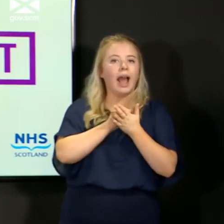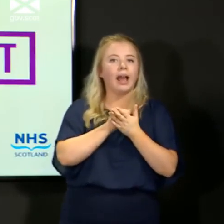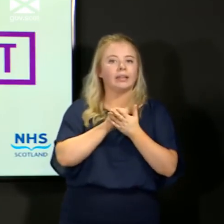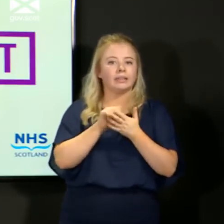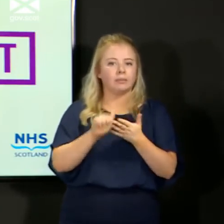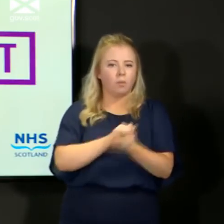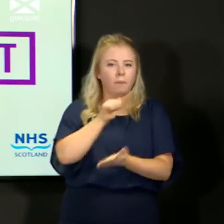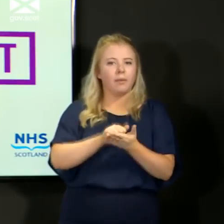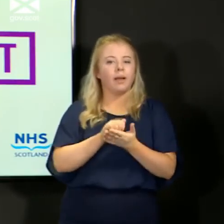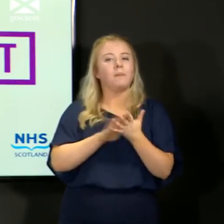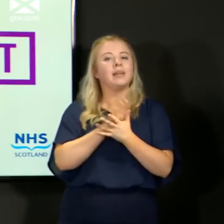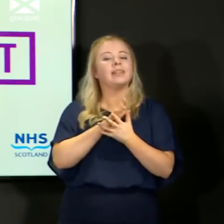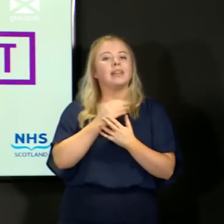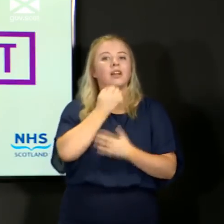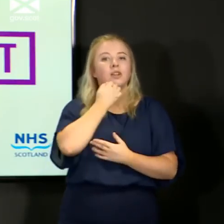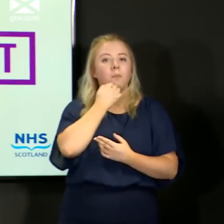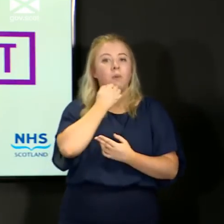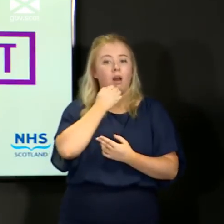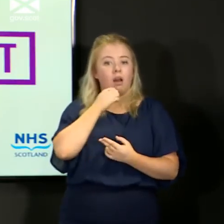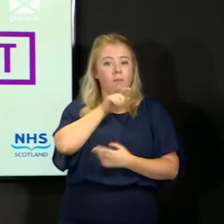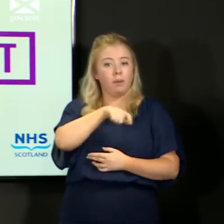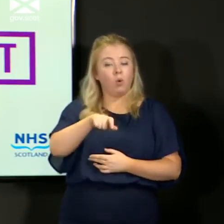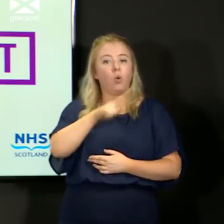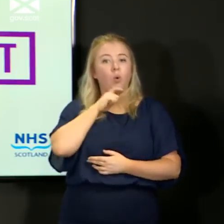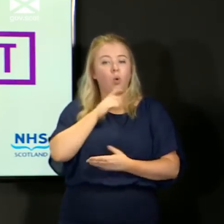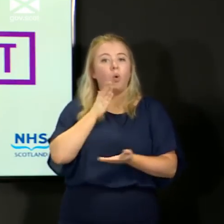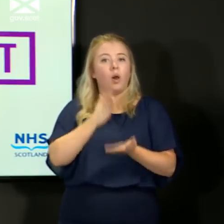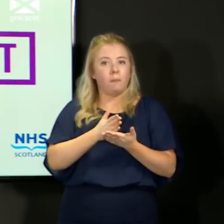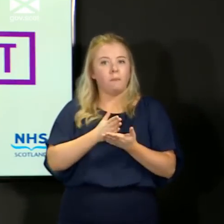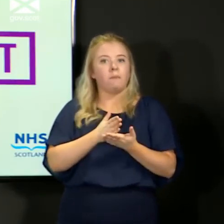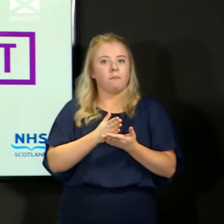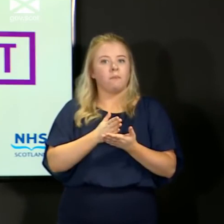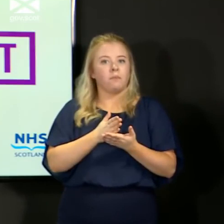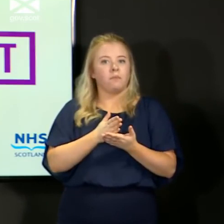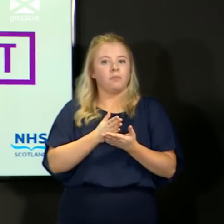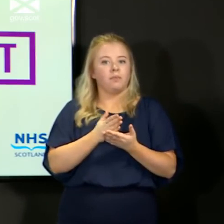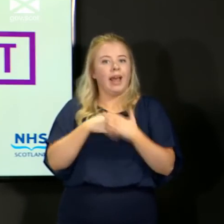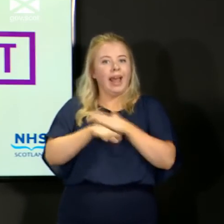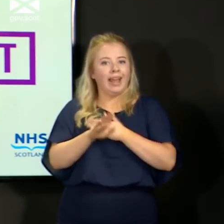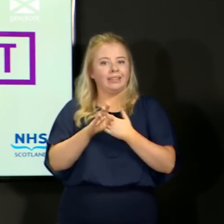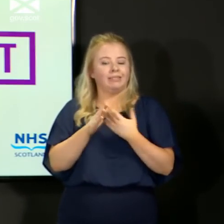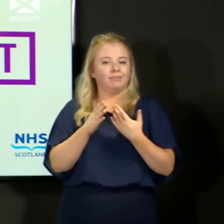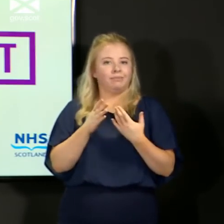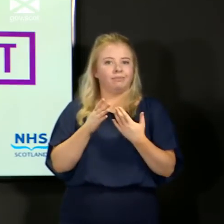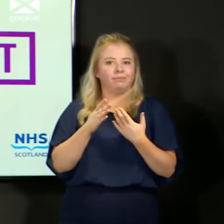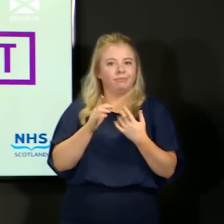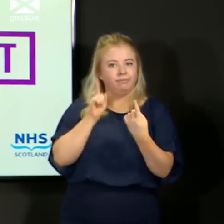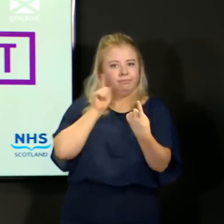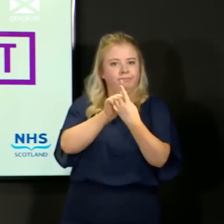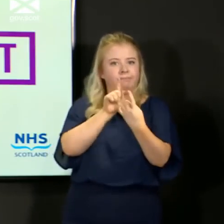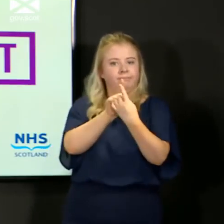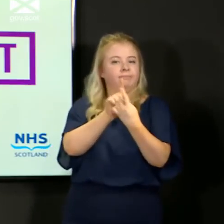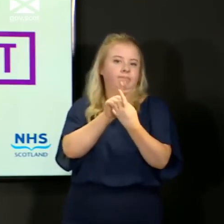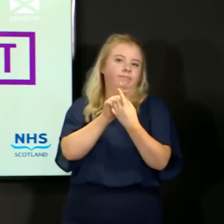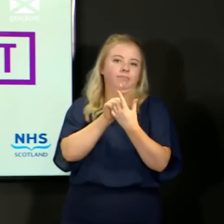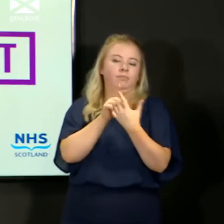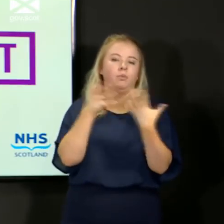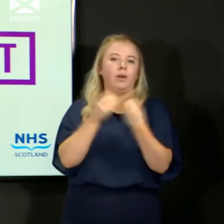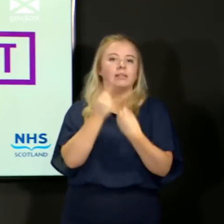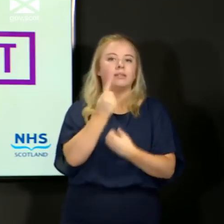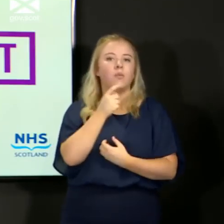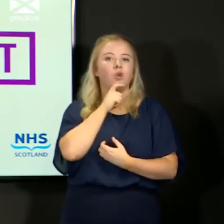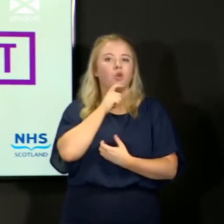then the actual number of people who will have been in that close proximity and therefore who will be affected